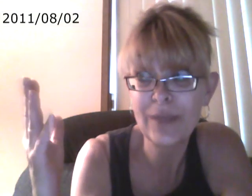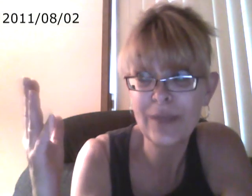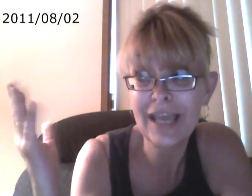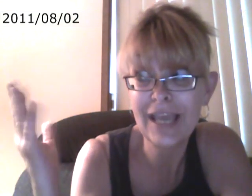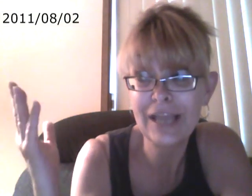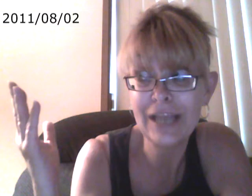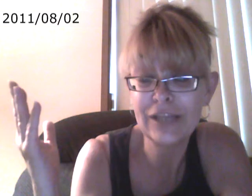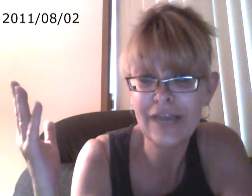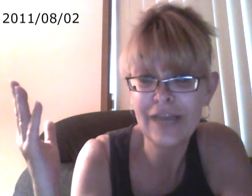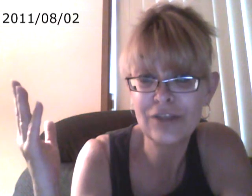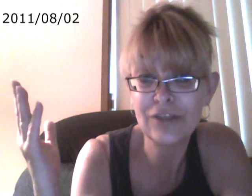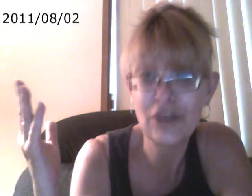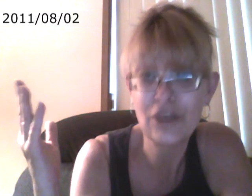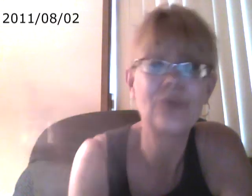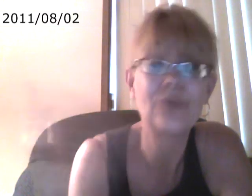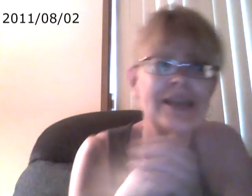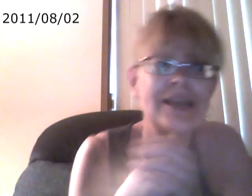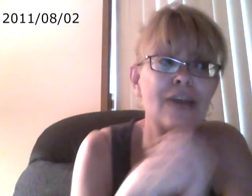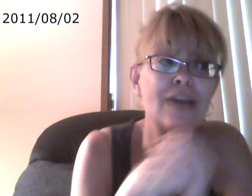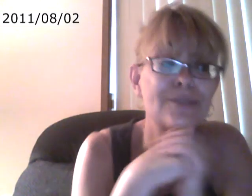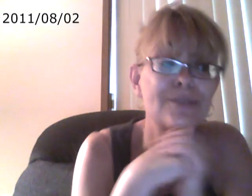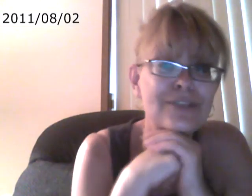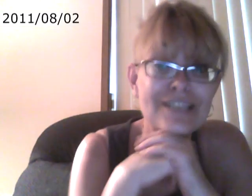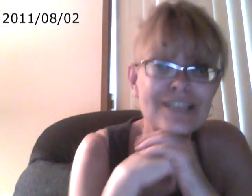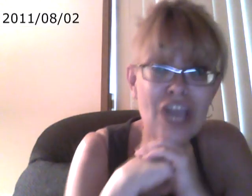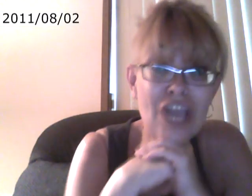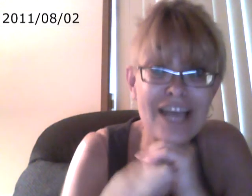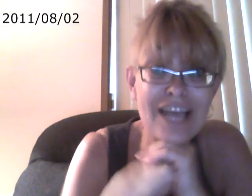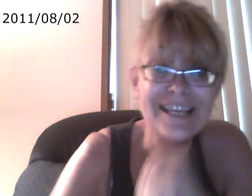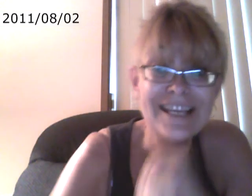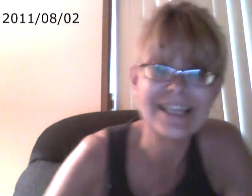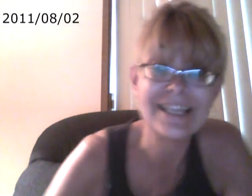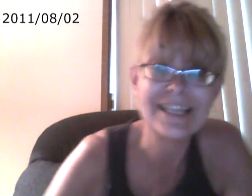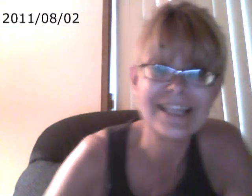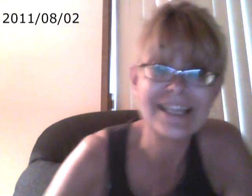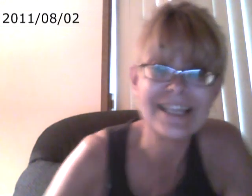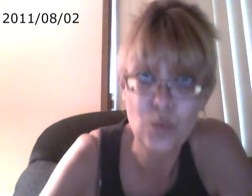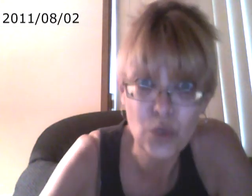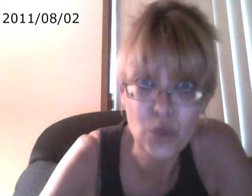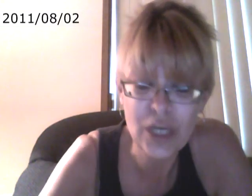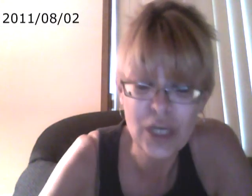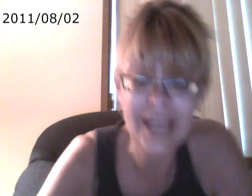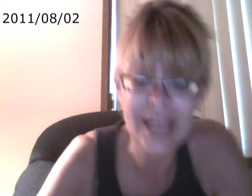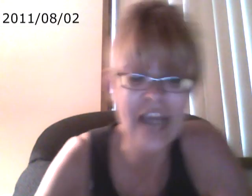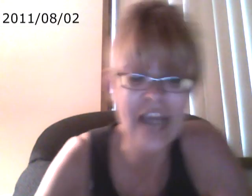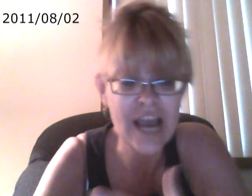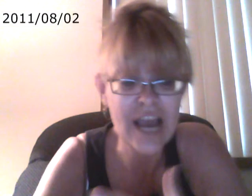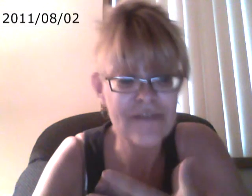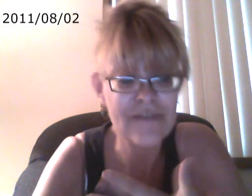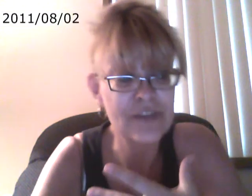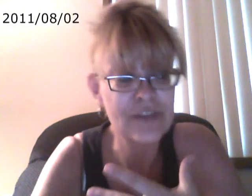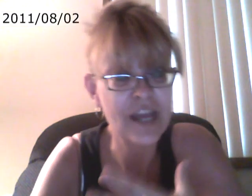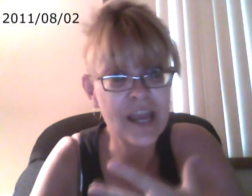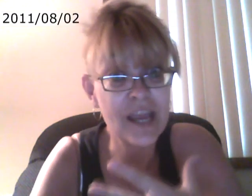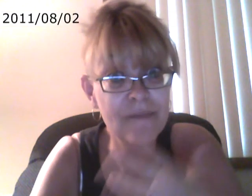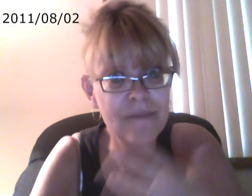and looking after the code. But that opportunity is gone because I did the work and I feel that I am valued.